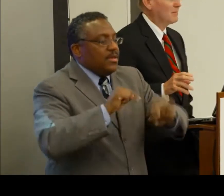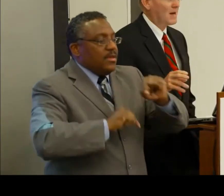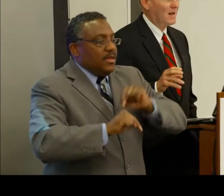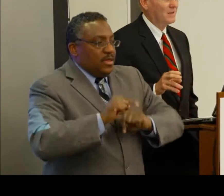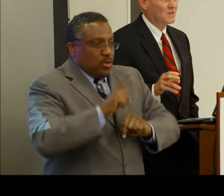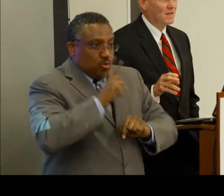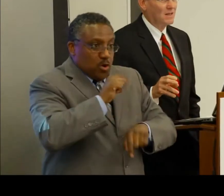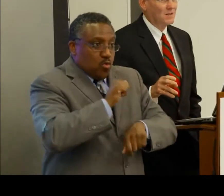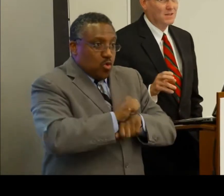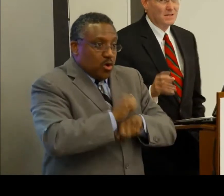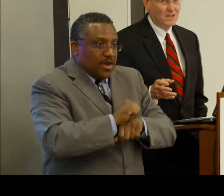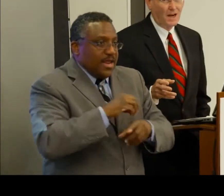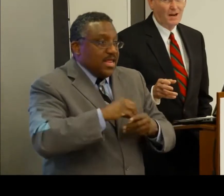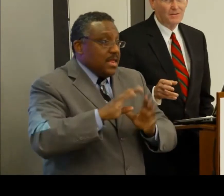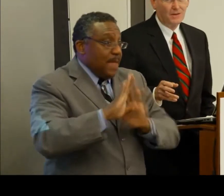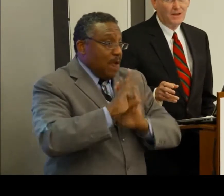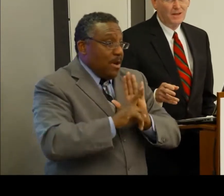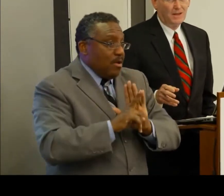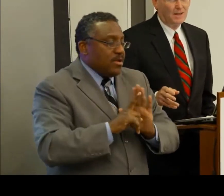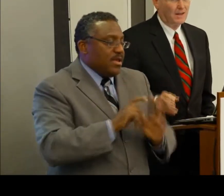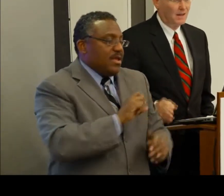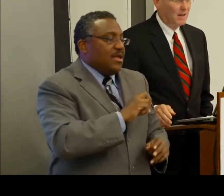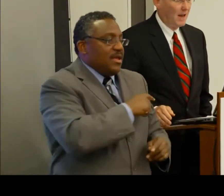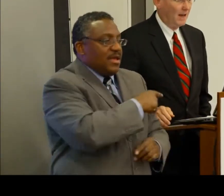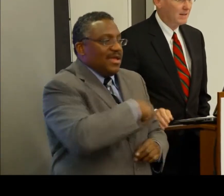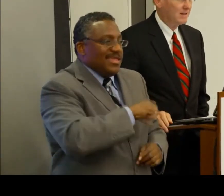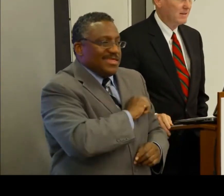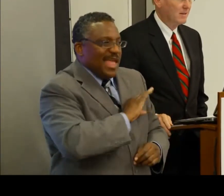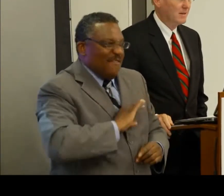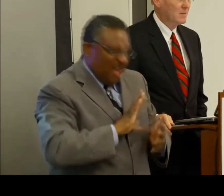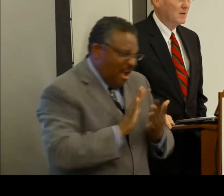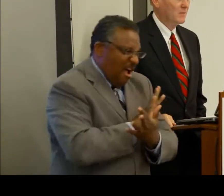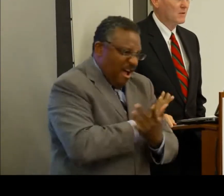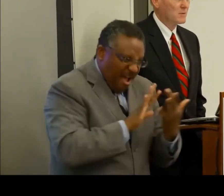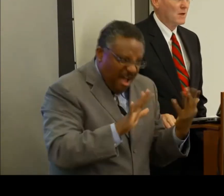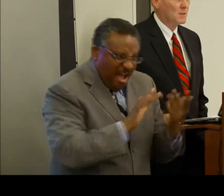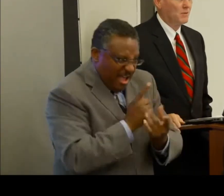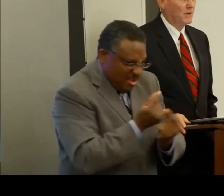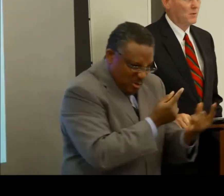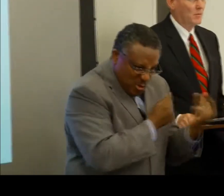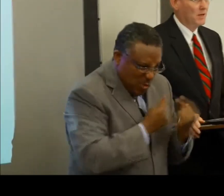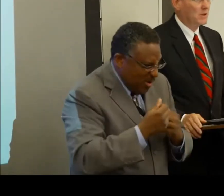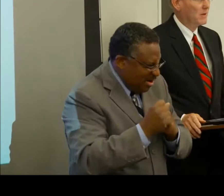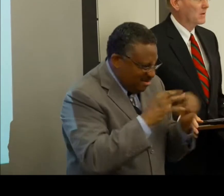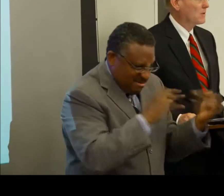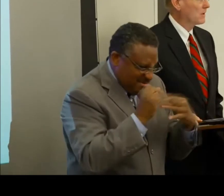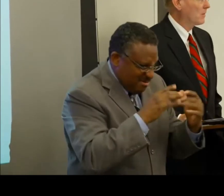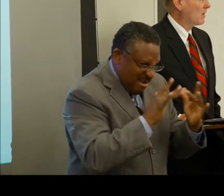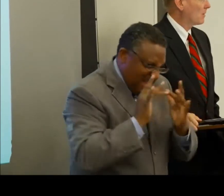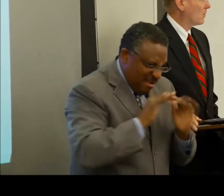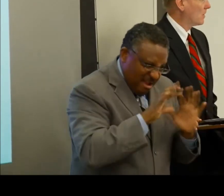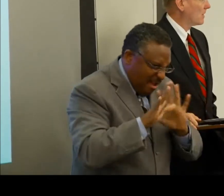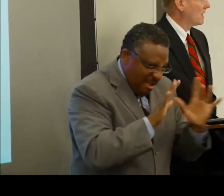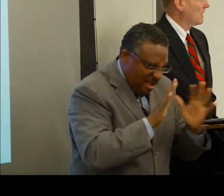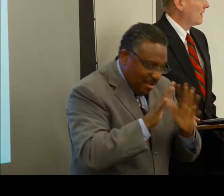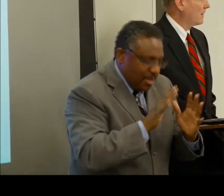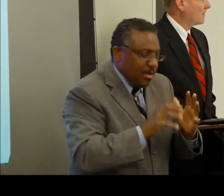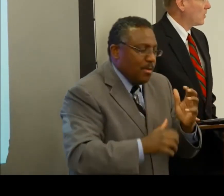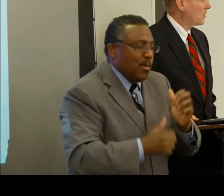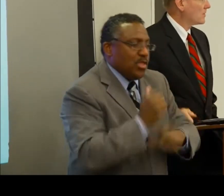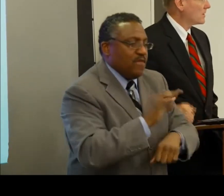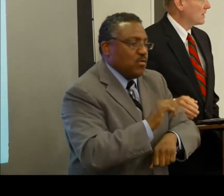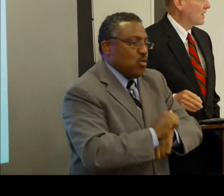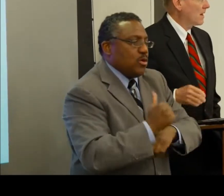behind the scenes is the staff at the Committee for a Responsible Federal Budget. They're doing the bulk of the work.